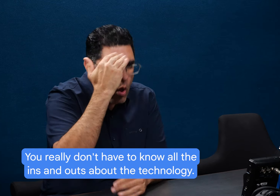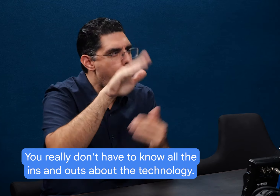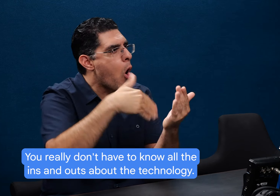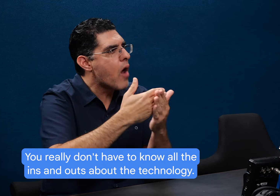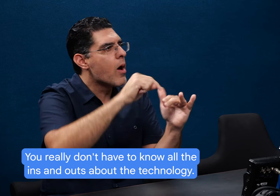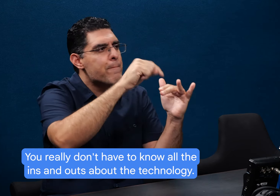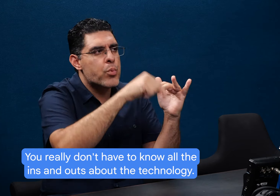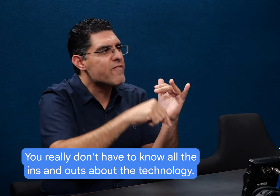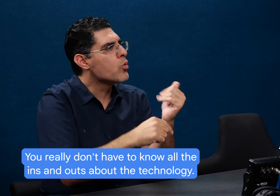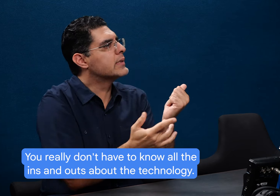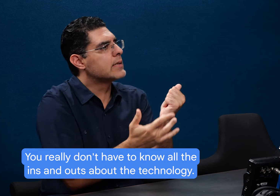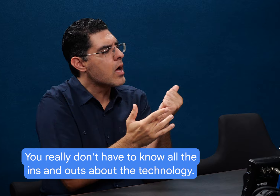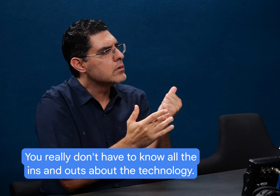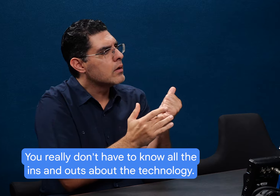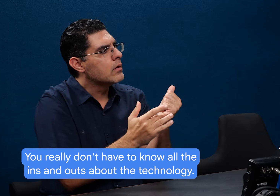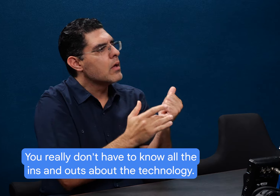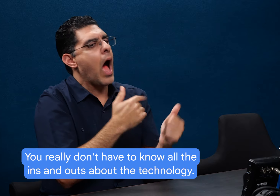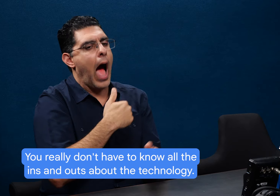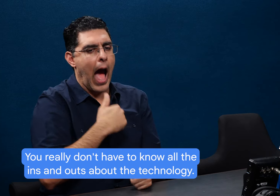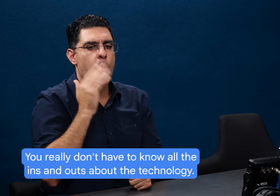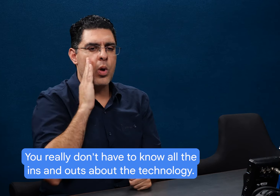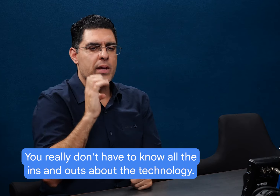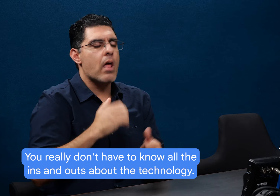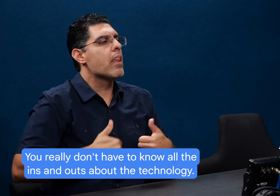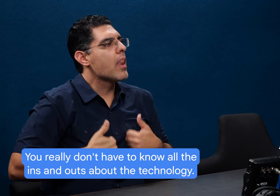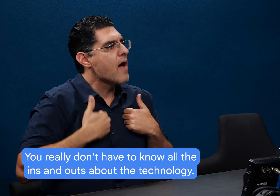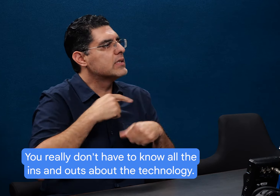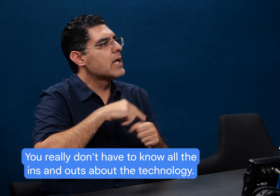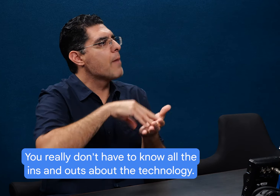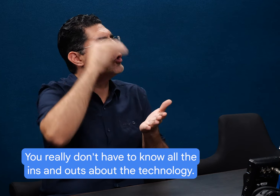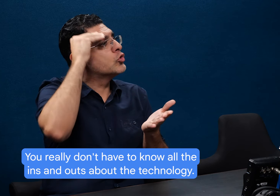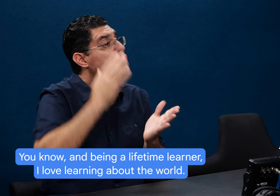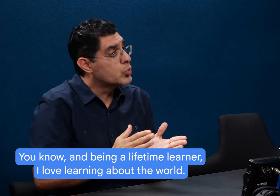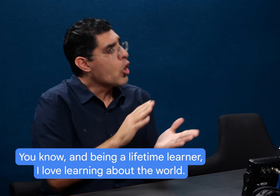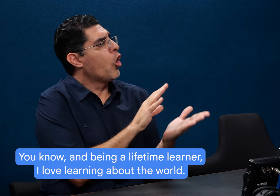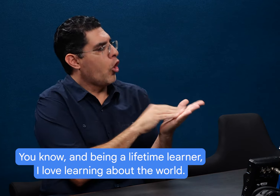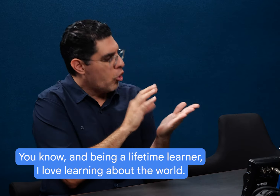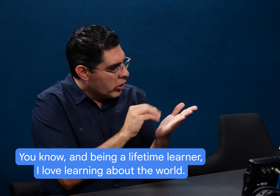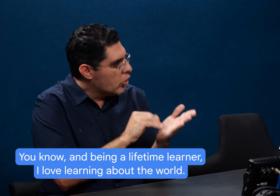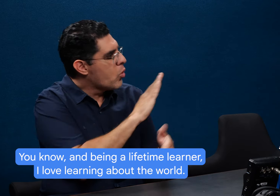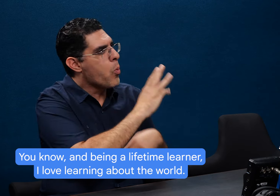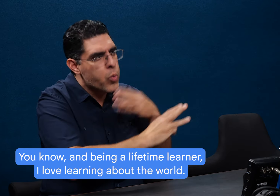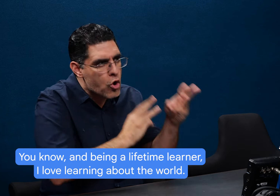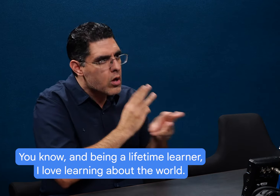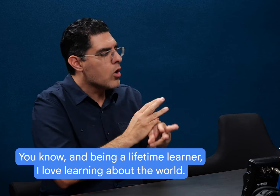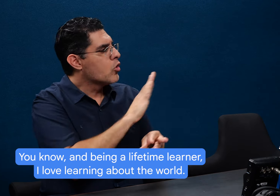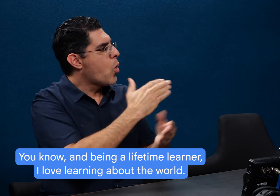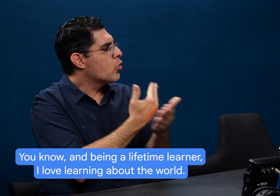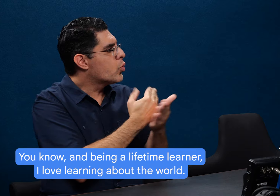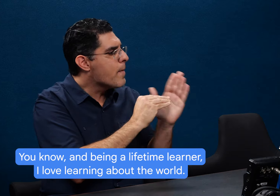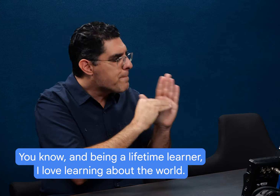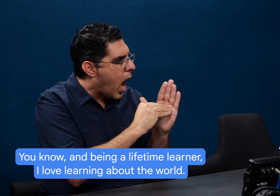you really don't have to know all the ins and outs about the technology, uh, you know, and being a lifetime learner,